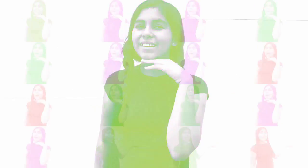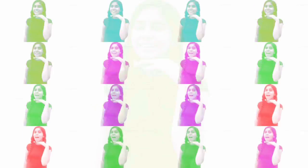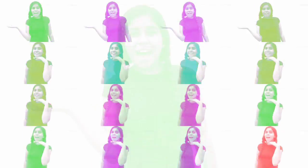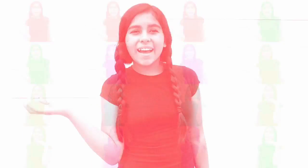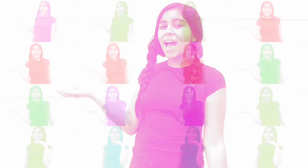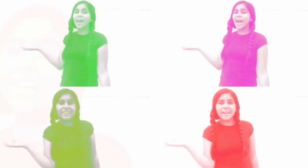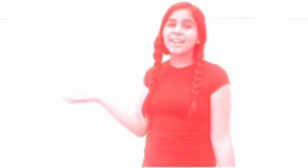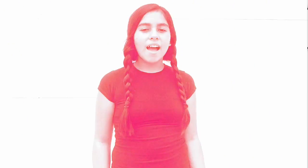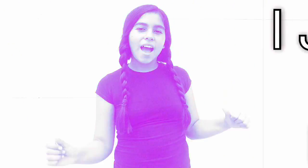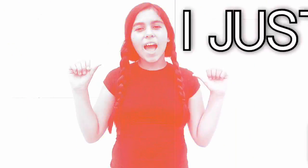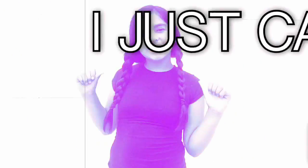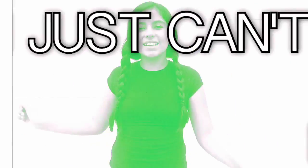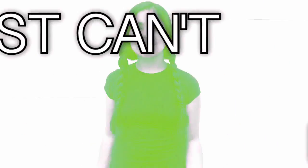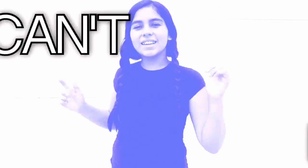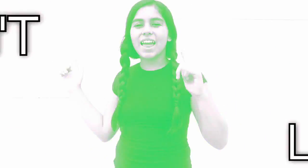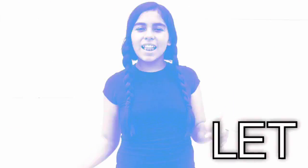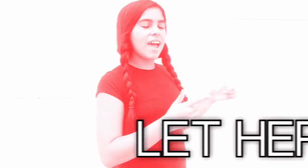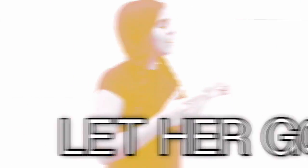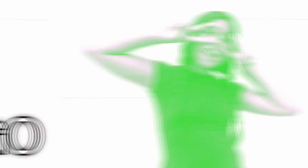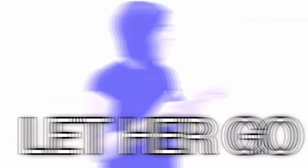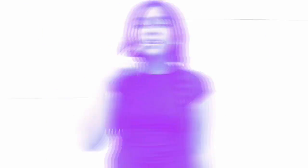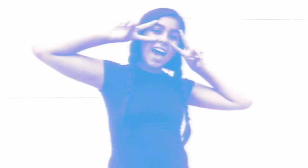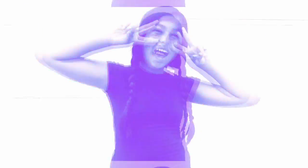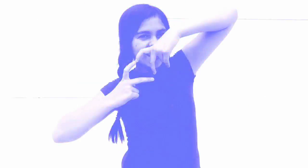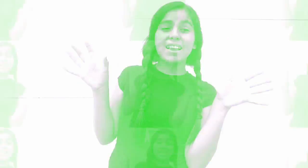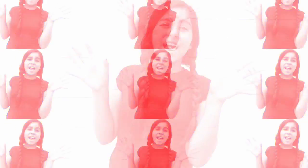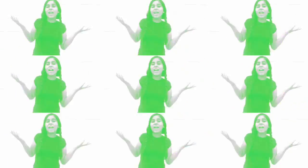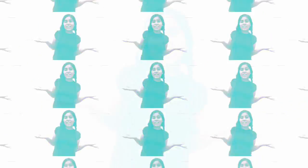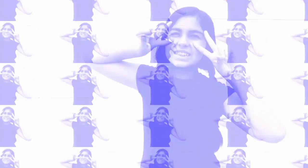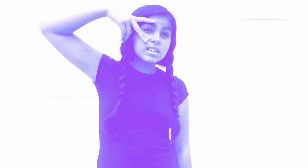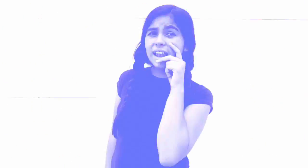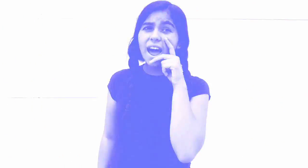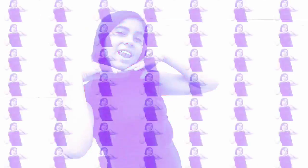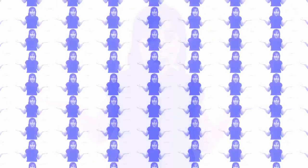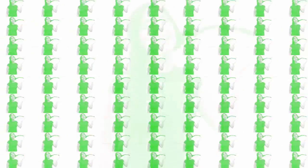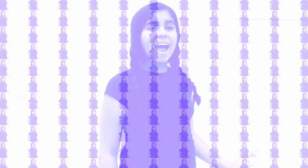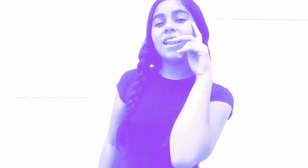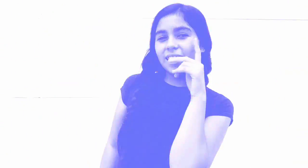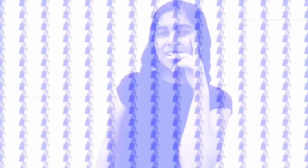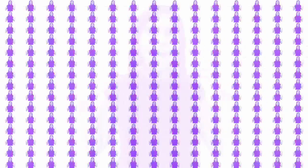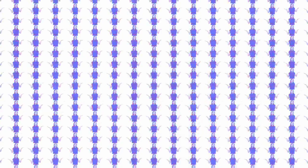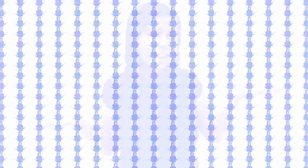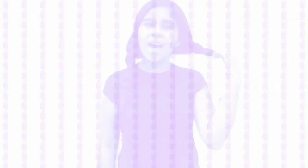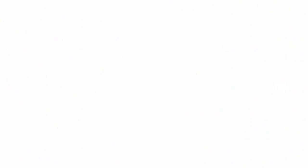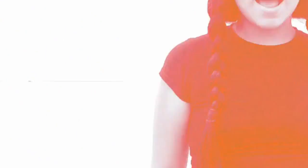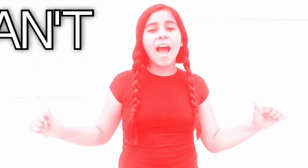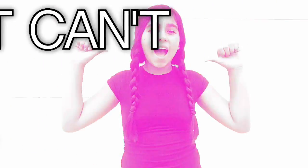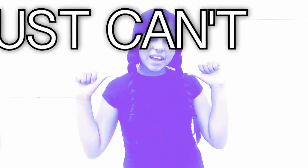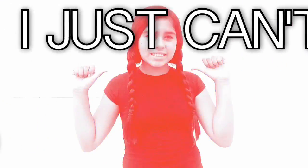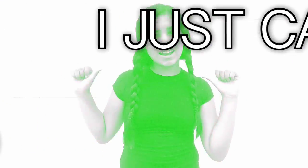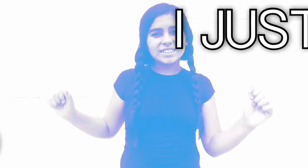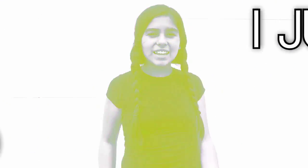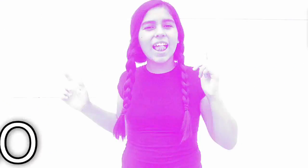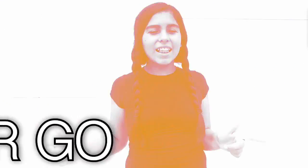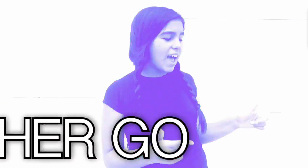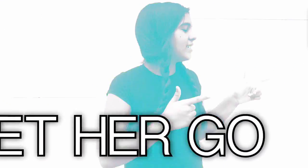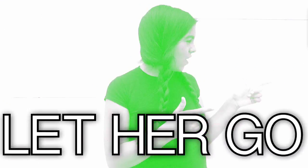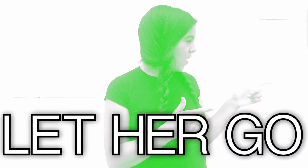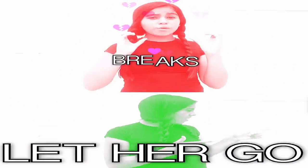-la-la-la-la-la-la I just can't let her go La-la-la-la-la-la-la-la-la-la-la-la-la-la I just can't let her go